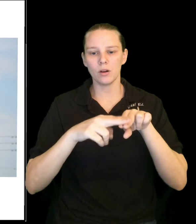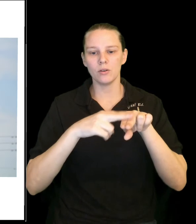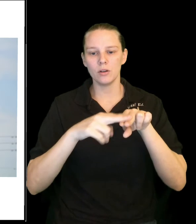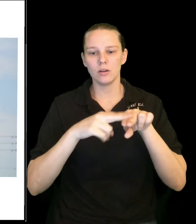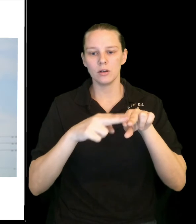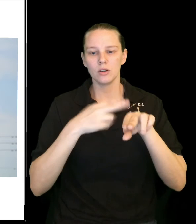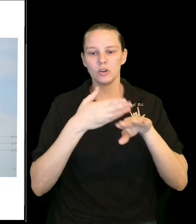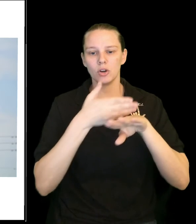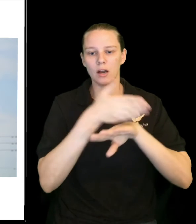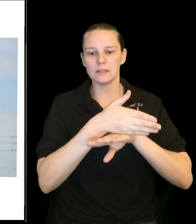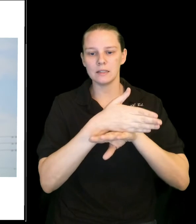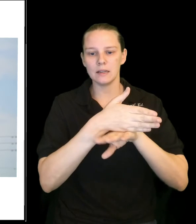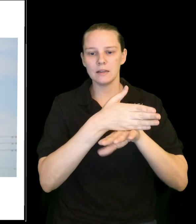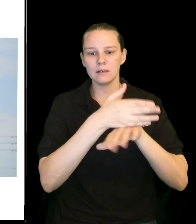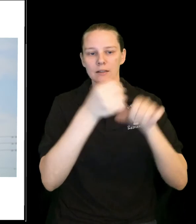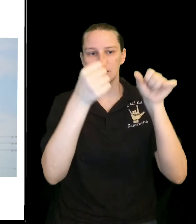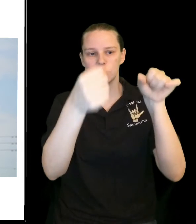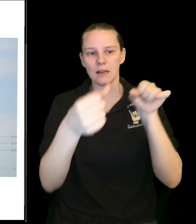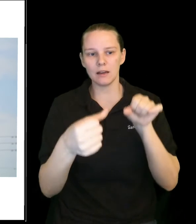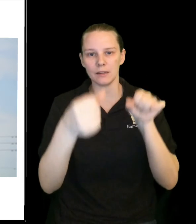crossing sign.